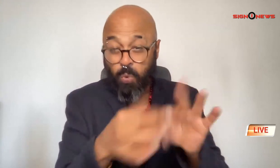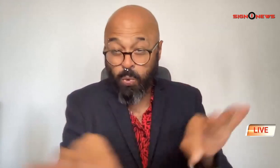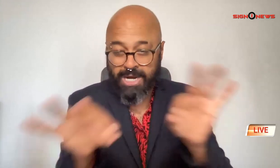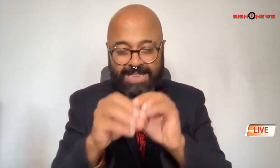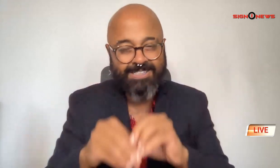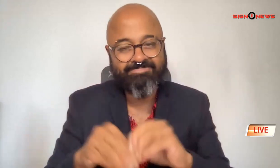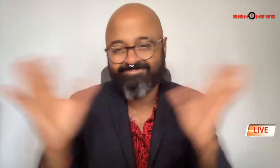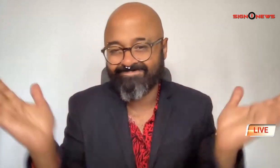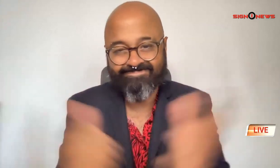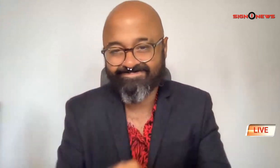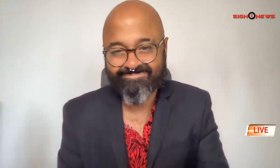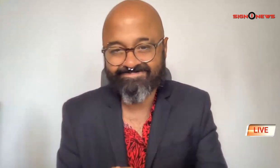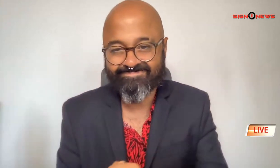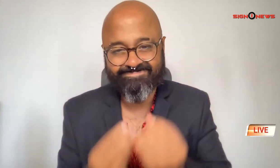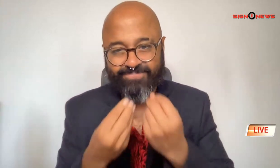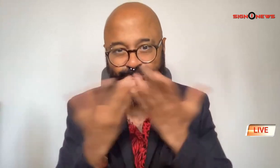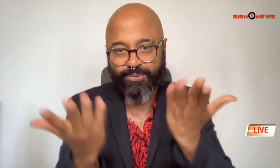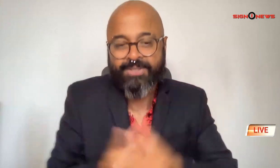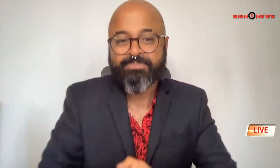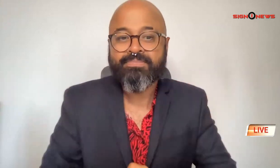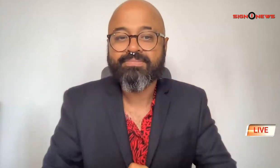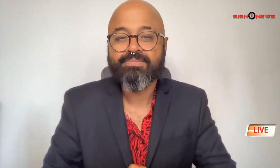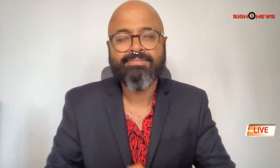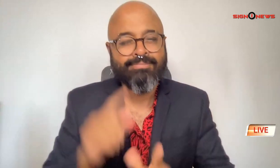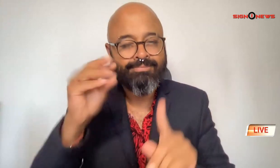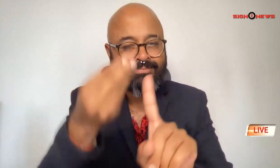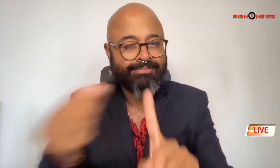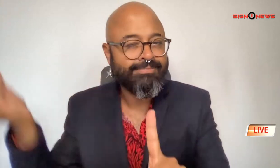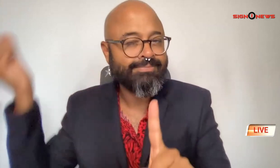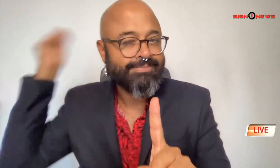would be worthless just something to keep in mind